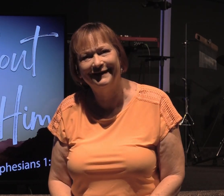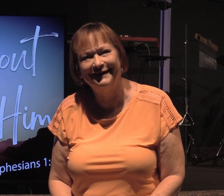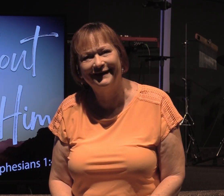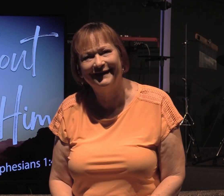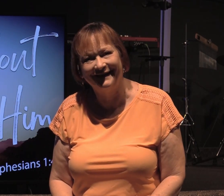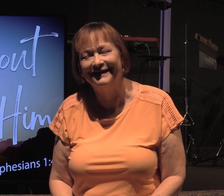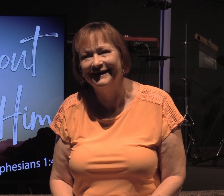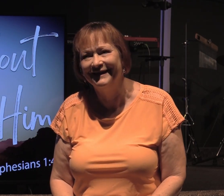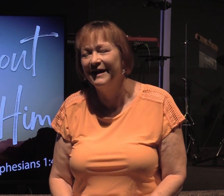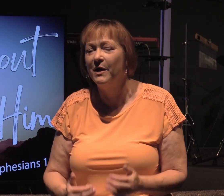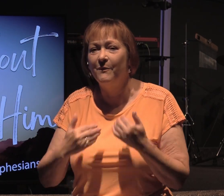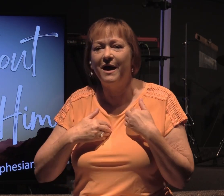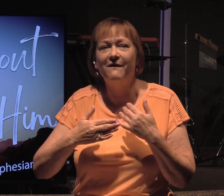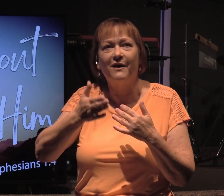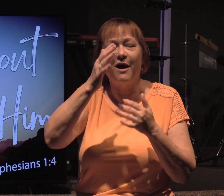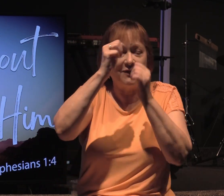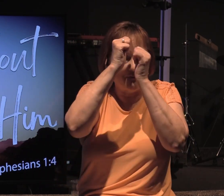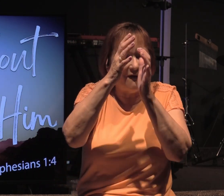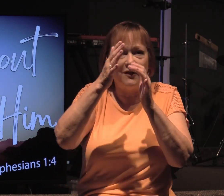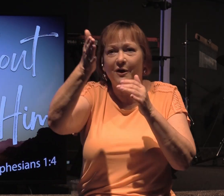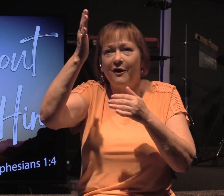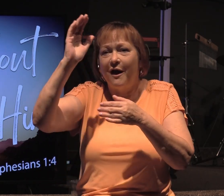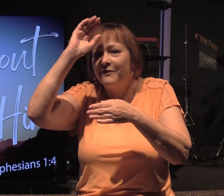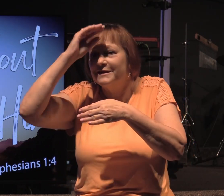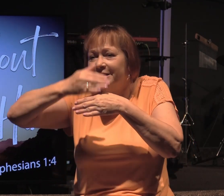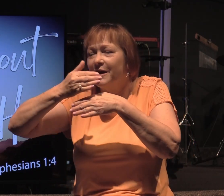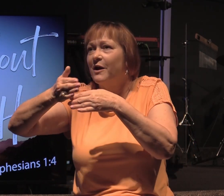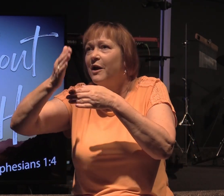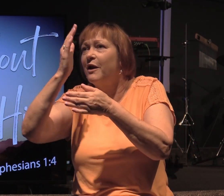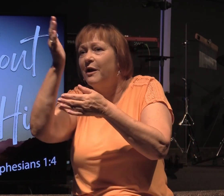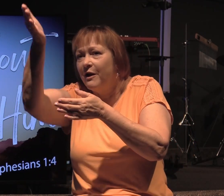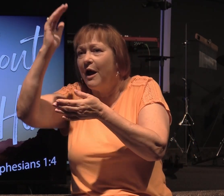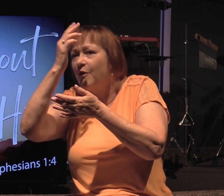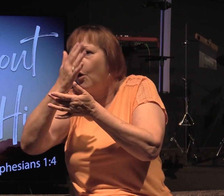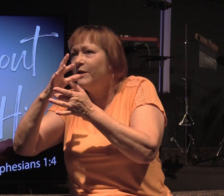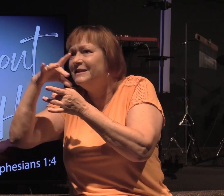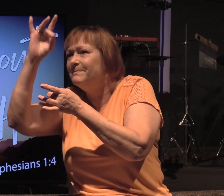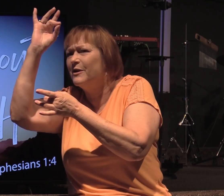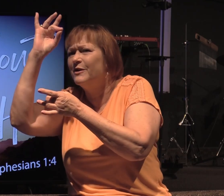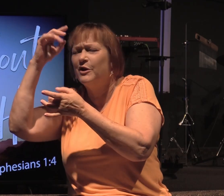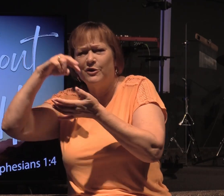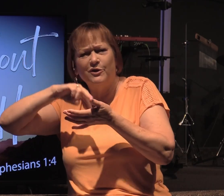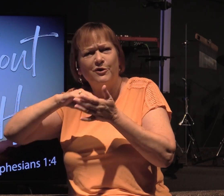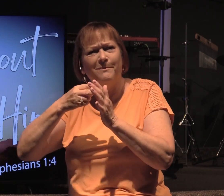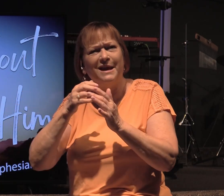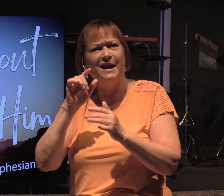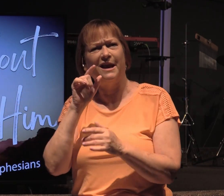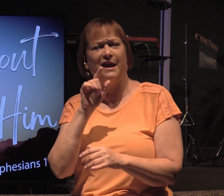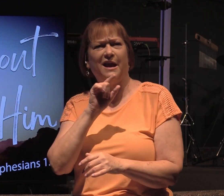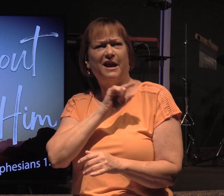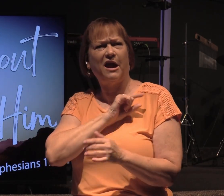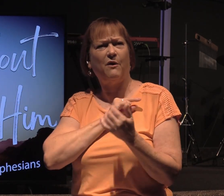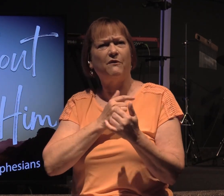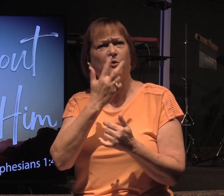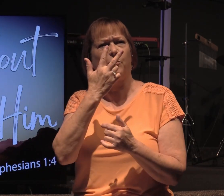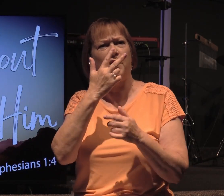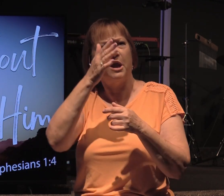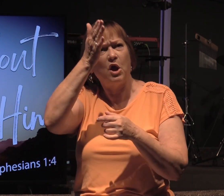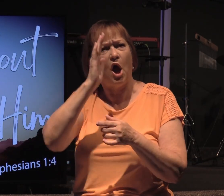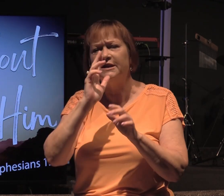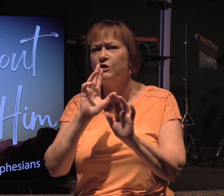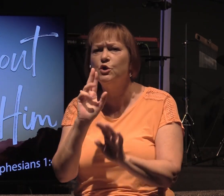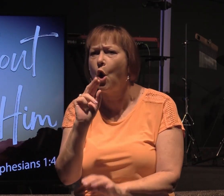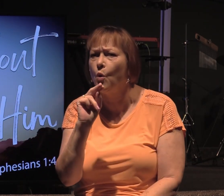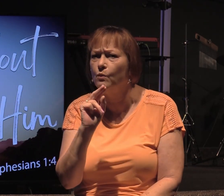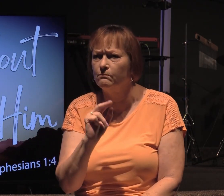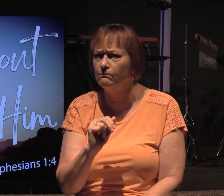And so we have God the Father, God the Son, God the Holy Spirit. Do you mean, Gary, that we have three gods? No. Well,